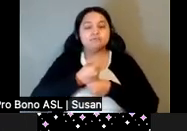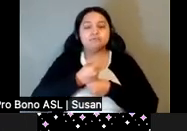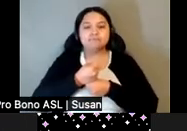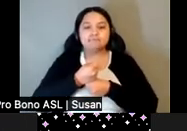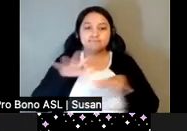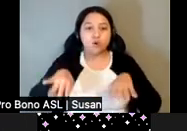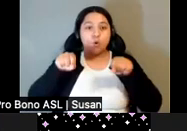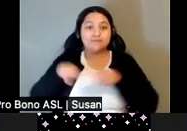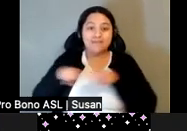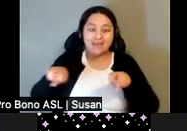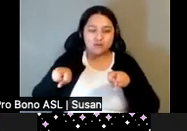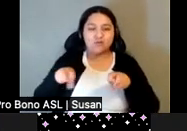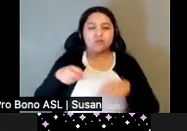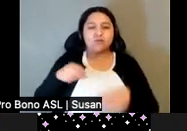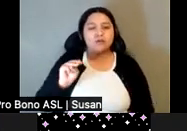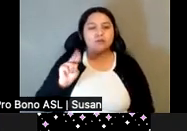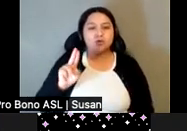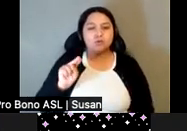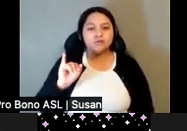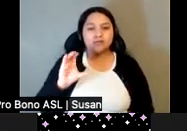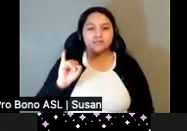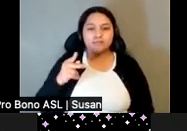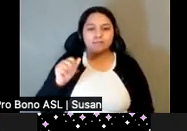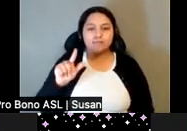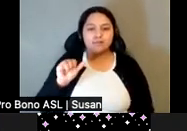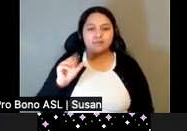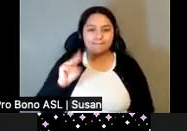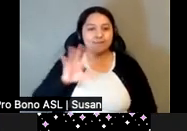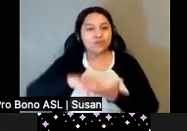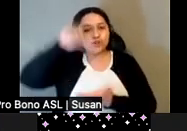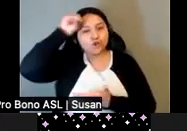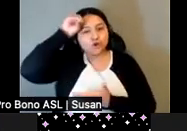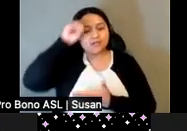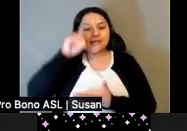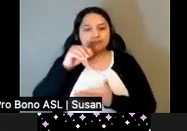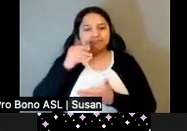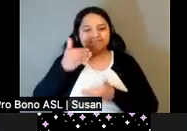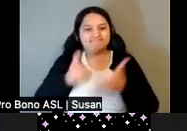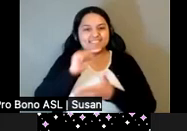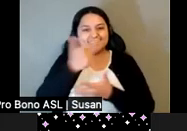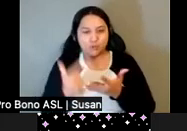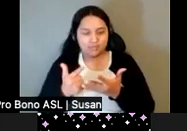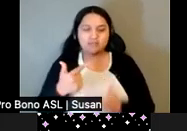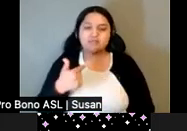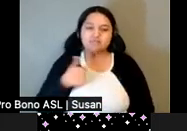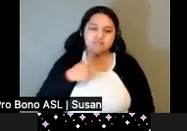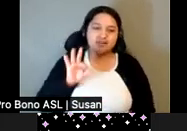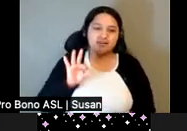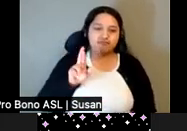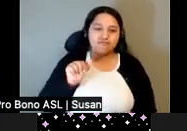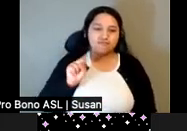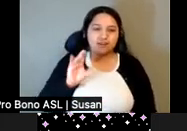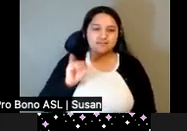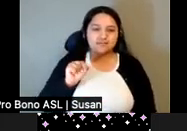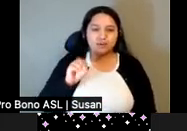Municipalism Learning Series. It is my pleasure today to be one of the moderators. My name is Francisco Perez. I'm the director of the